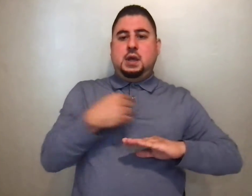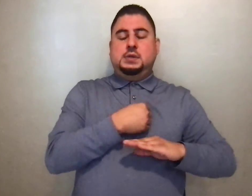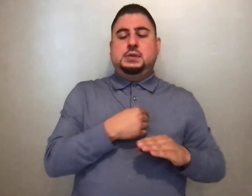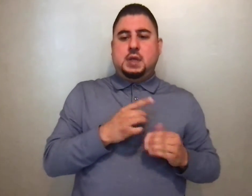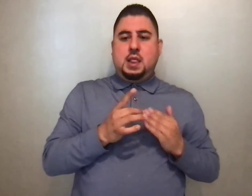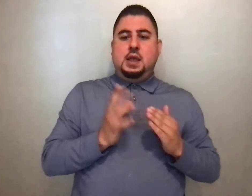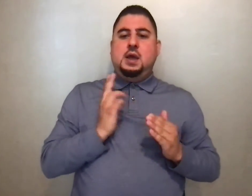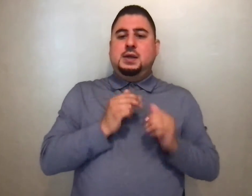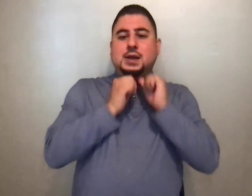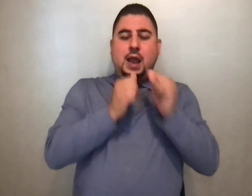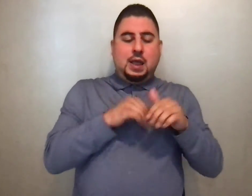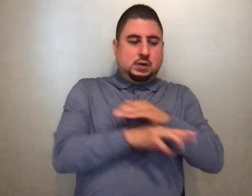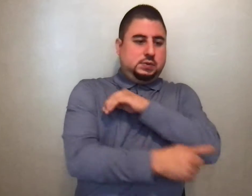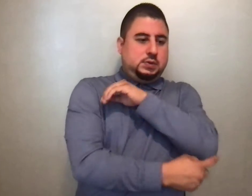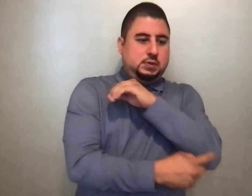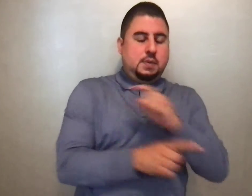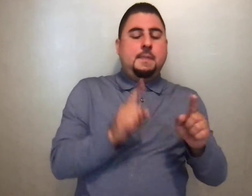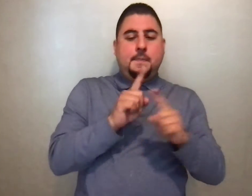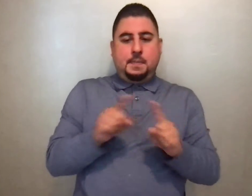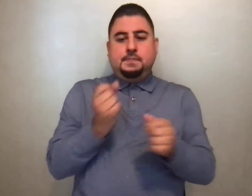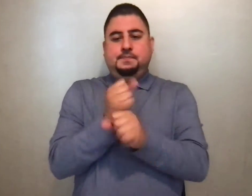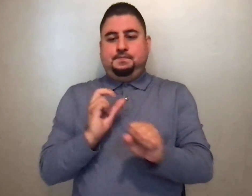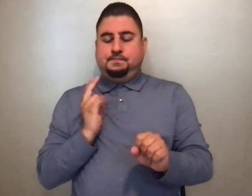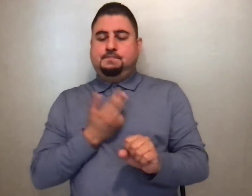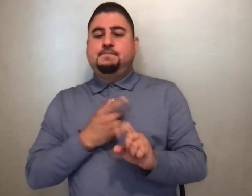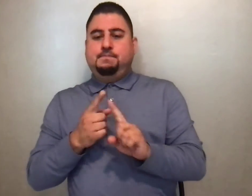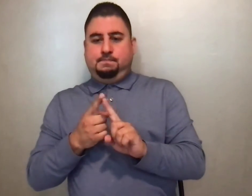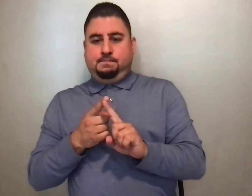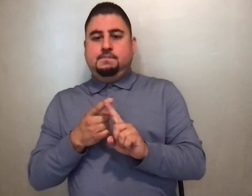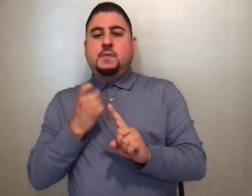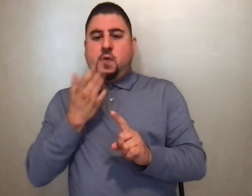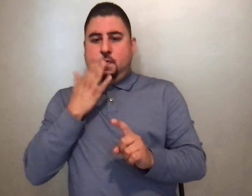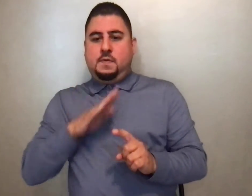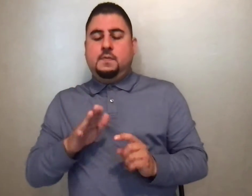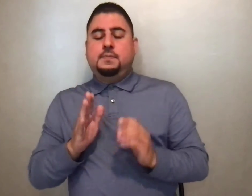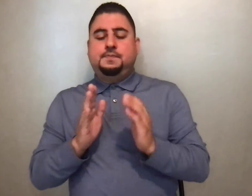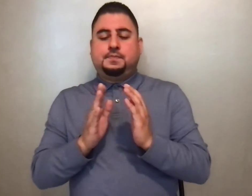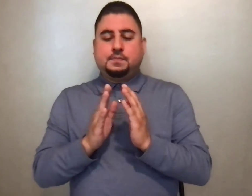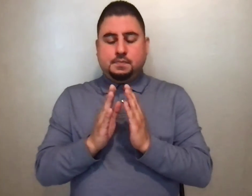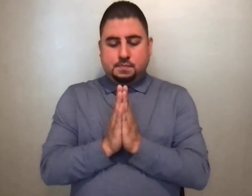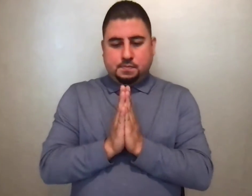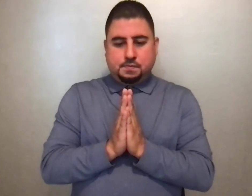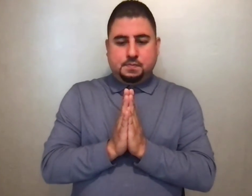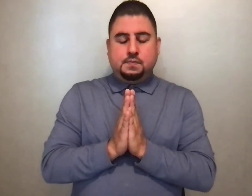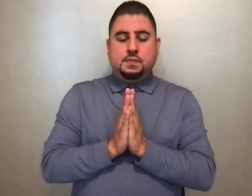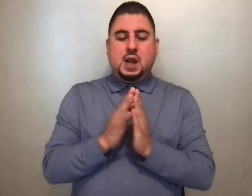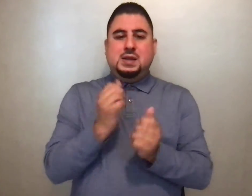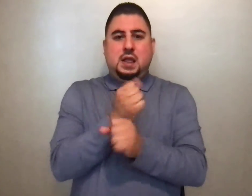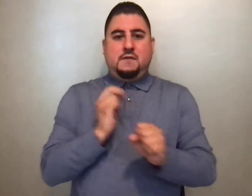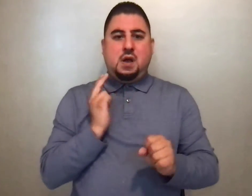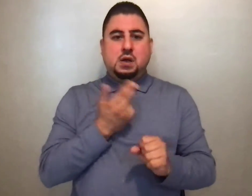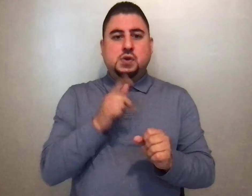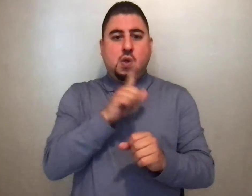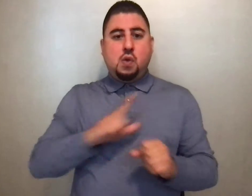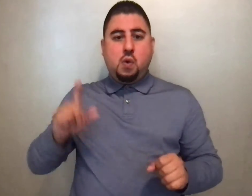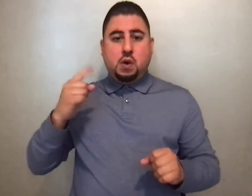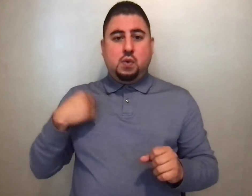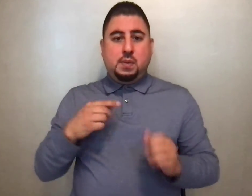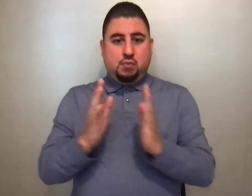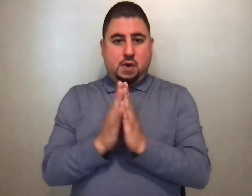And lead us not into temptation, but deliver us from evil. Deliver us, Lord, we pray, from every evil.